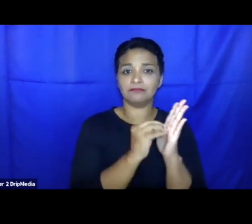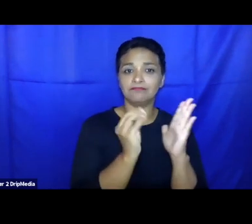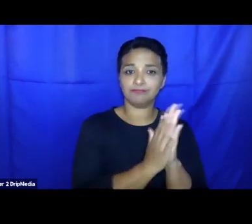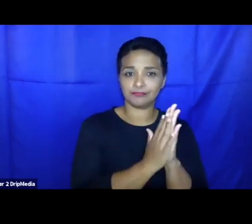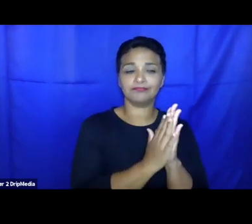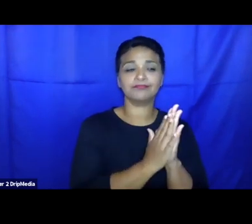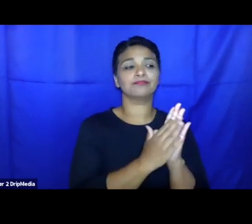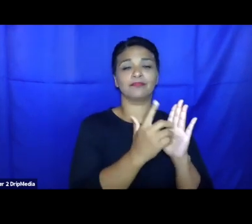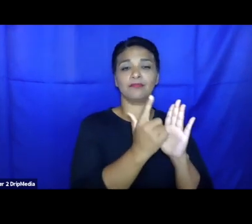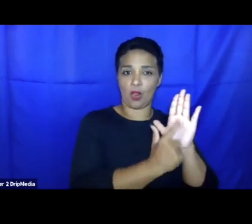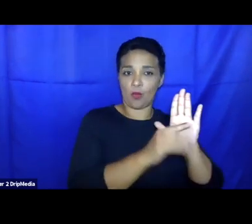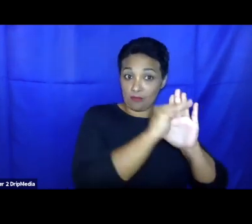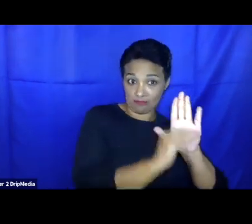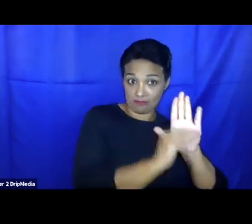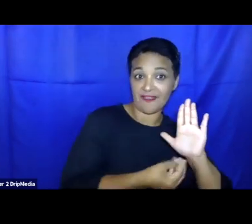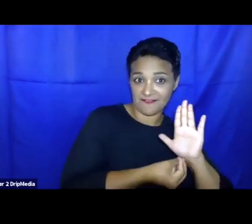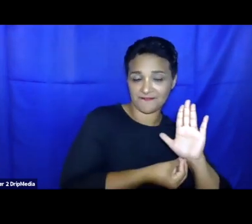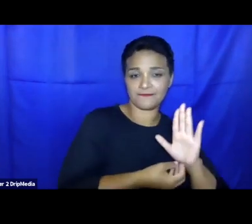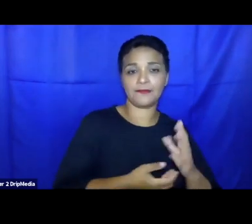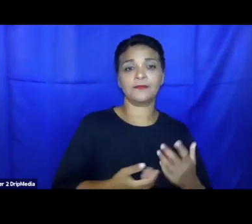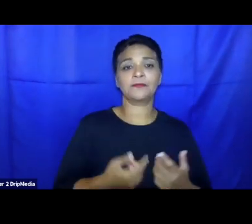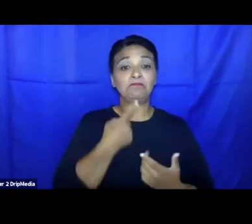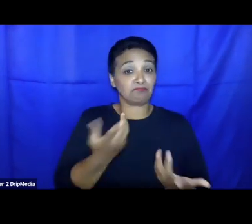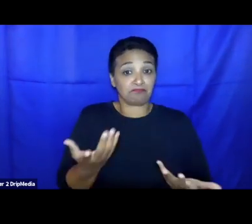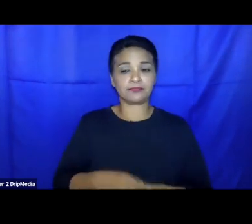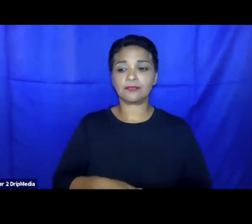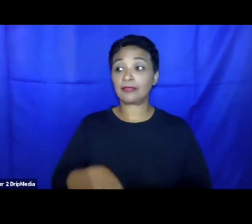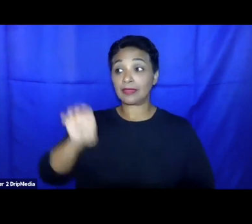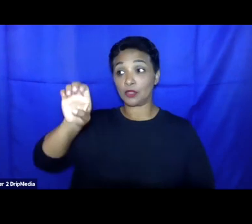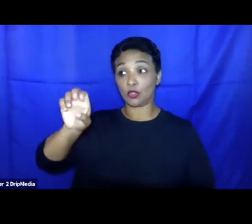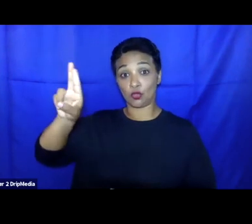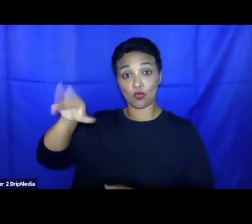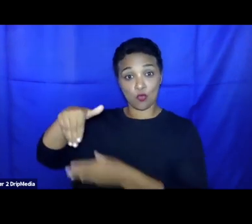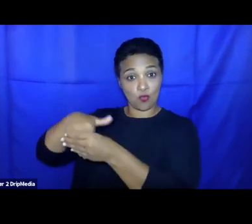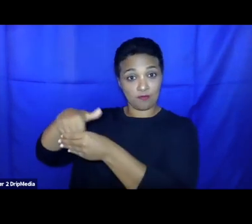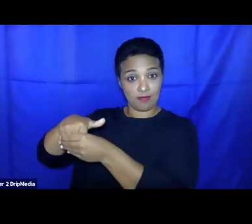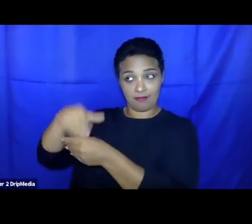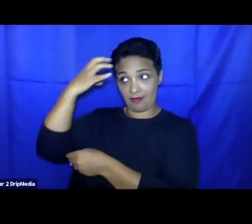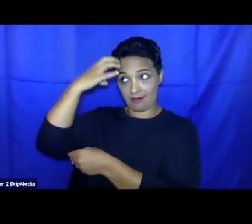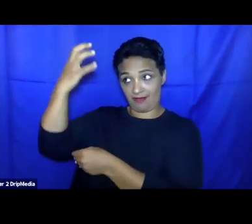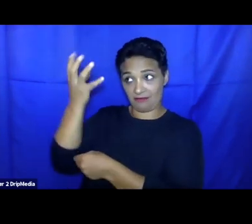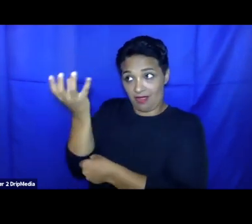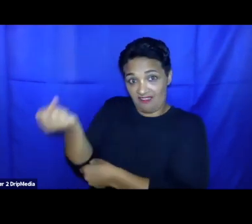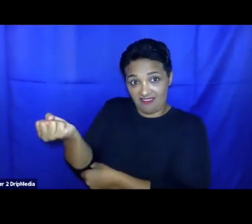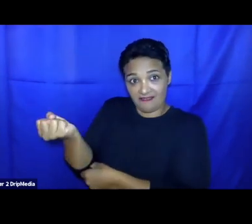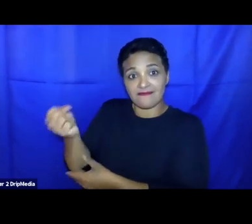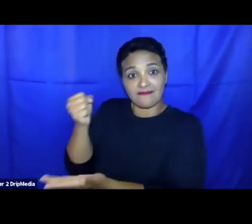speaking, if you were a citizen of an EU member state and a few other states, then you would be shunted into